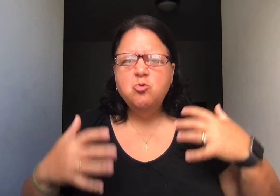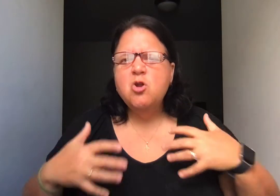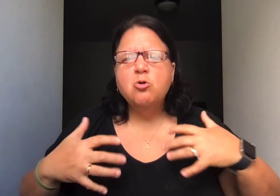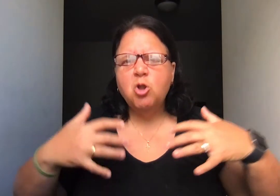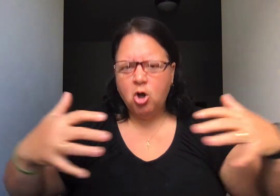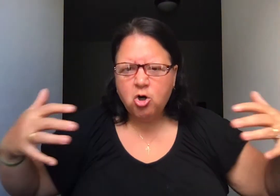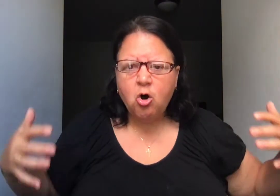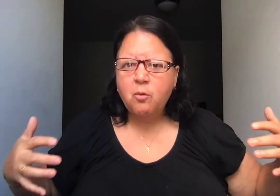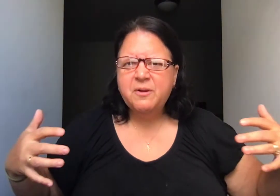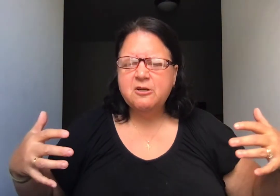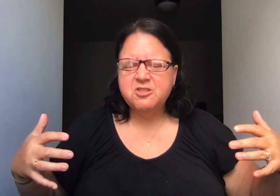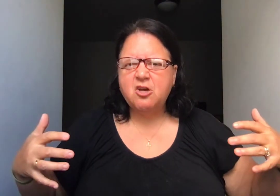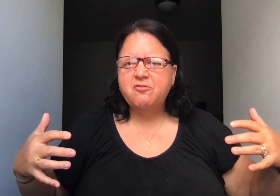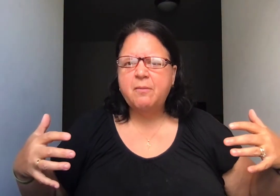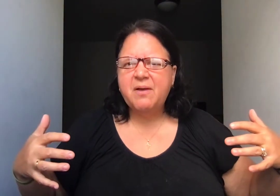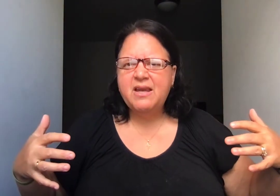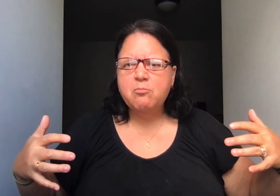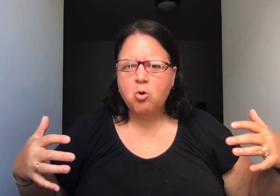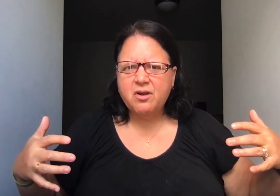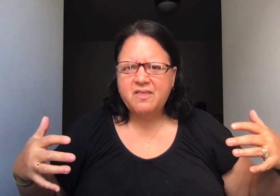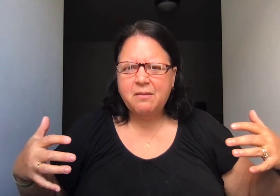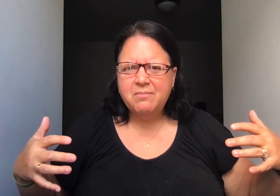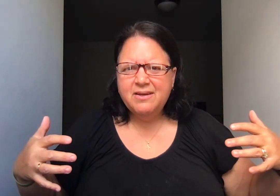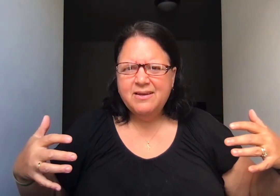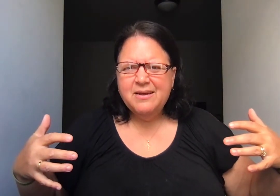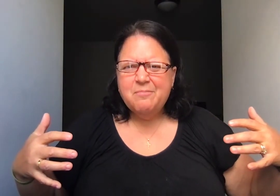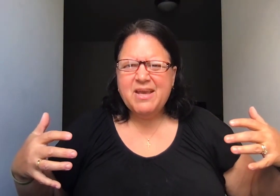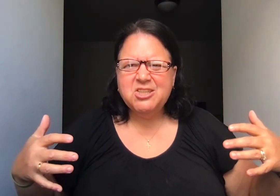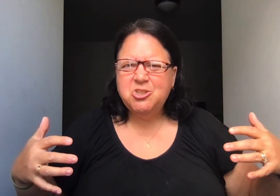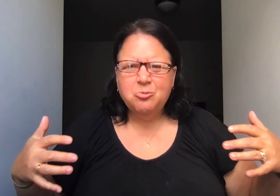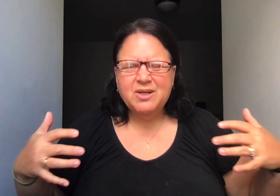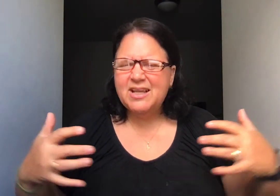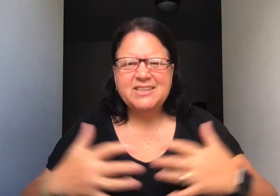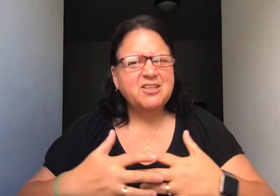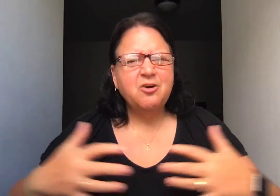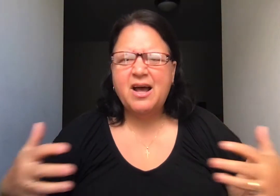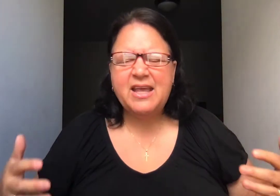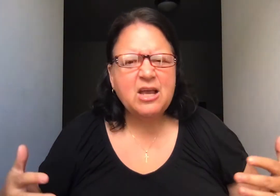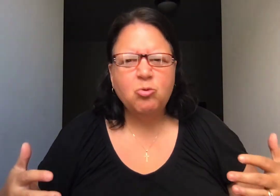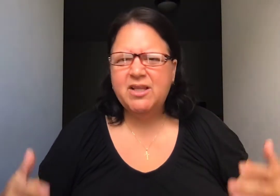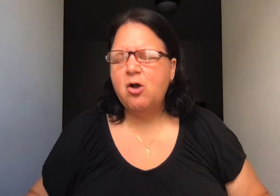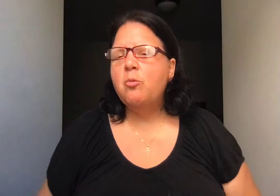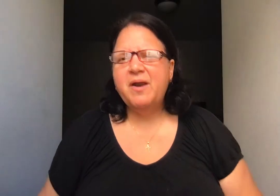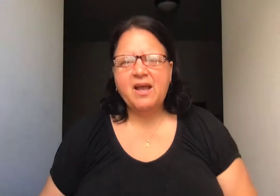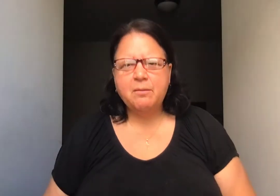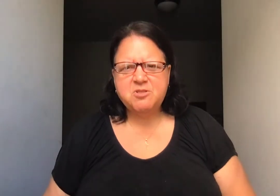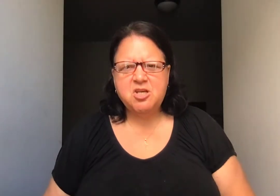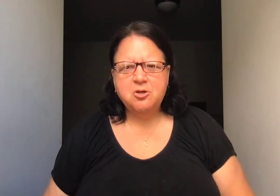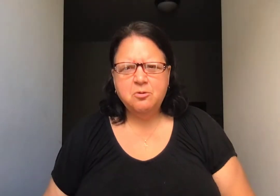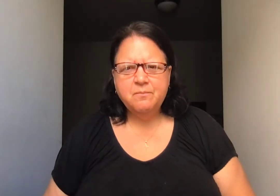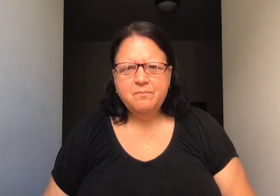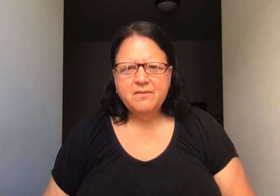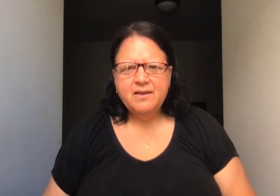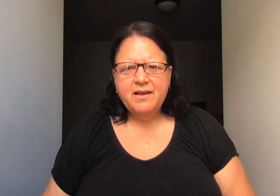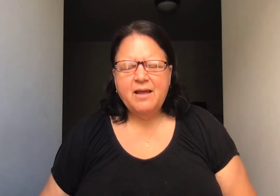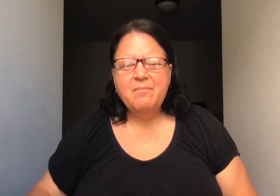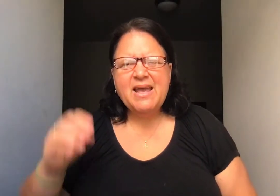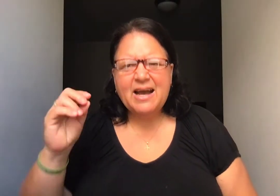no longer open yourself up any more to them? Because you realize they're not equally opening up to you? And may I